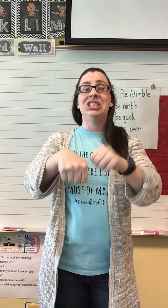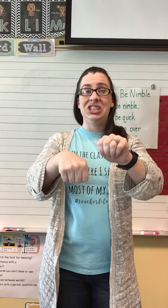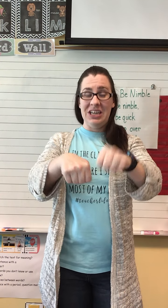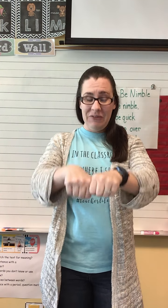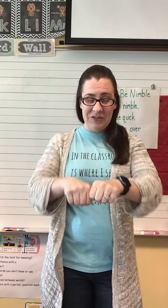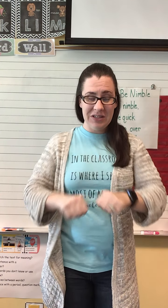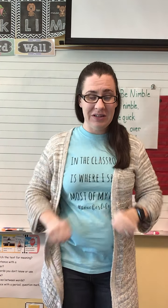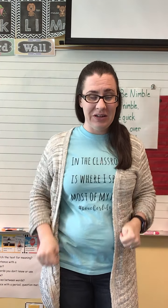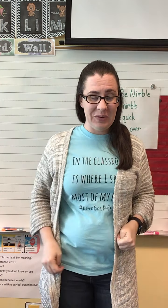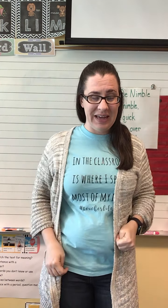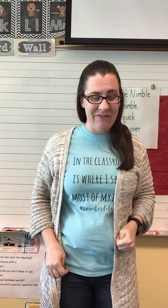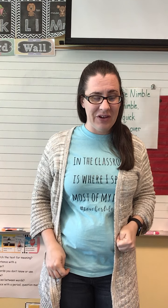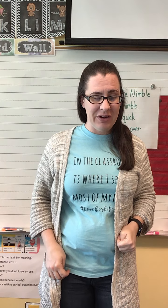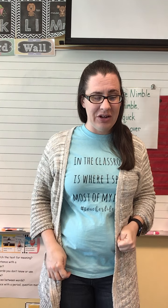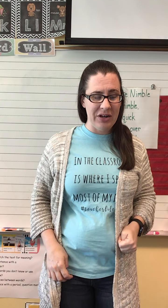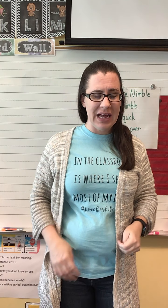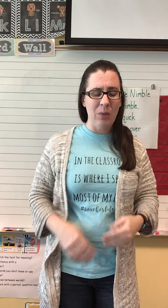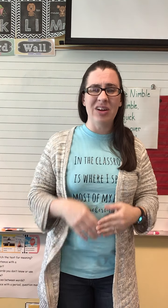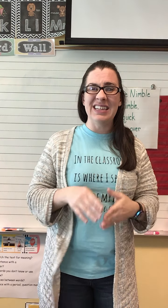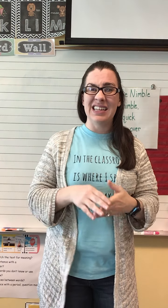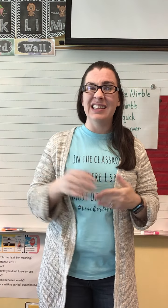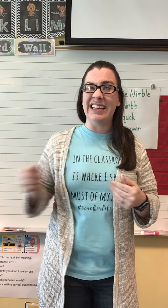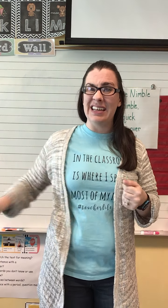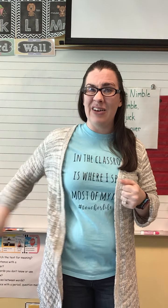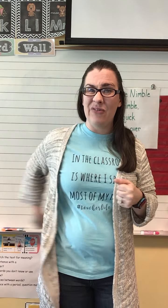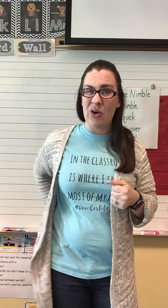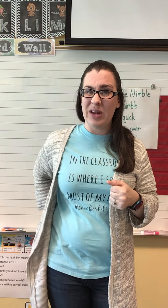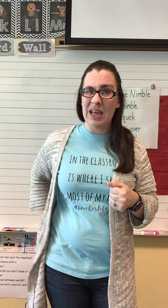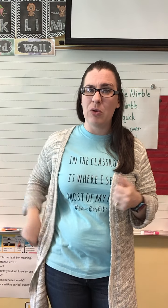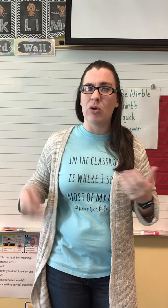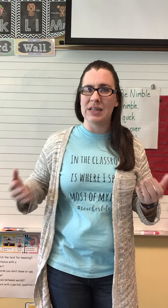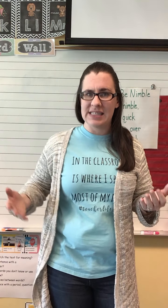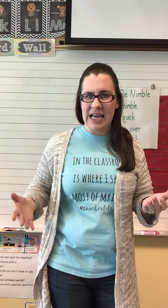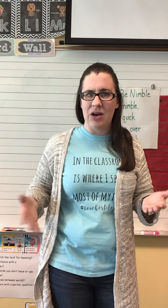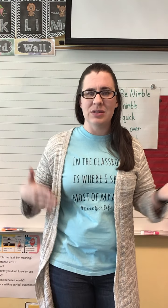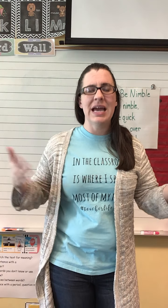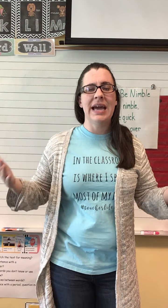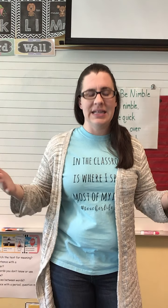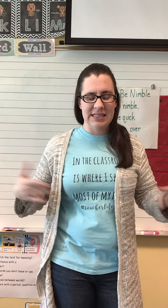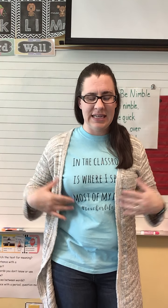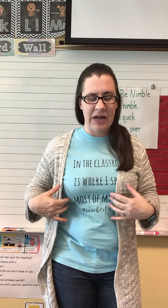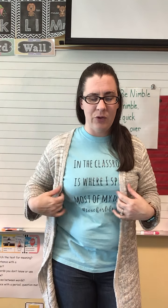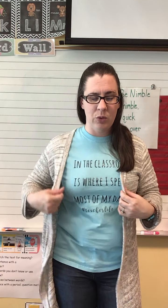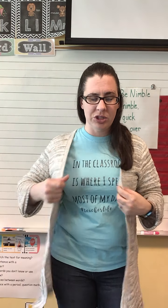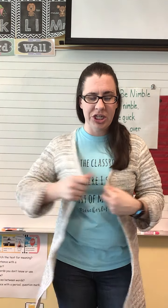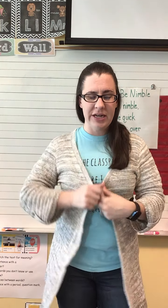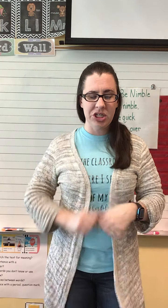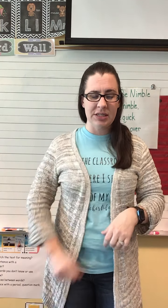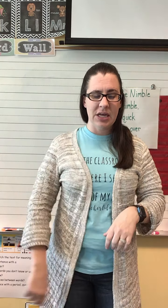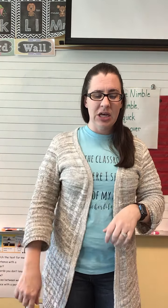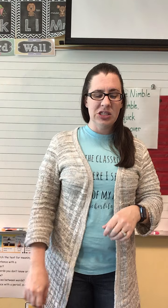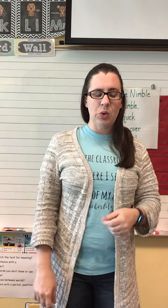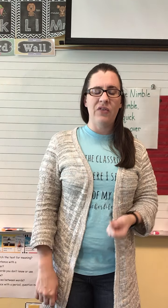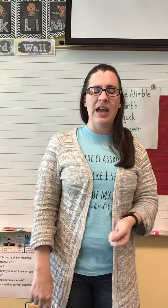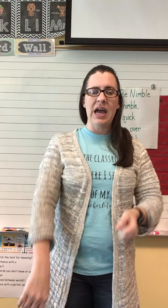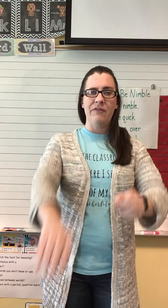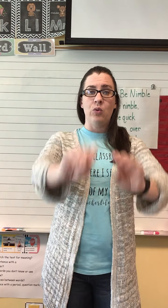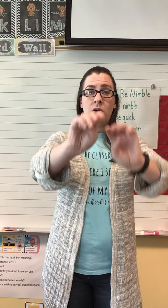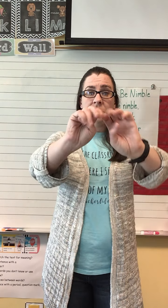Shift. Okay. Very good. Now, we're going to delete a phoneme or a sound and see how the word changes. So, if I have the word